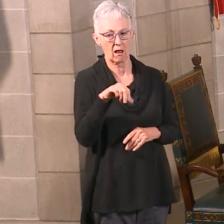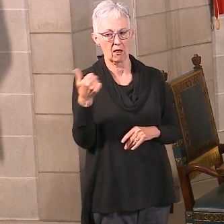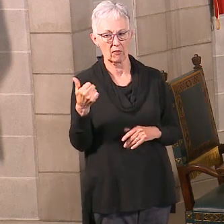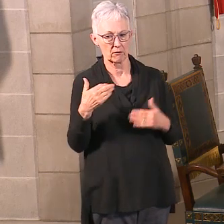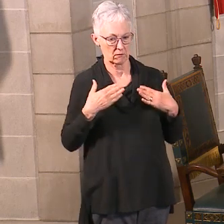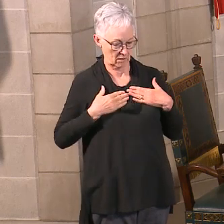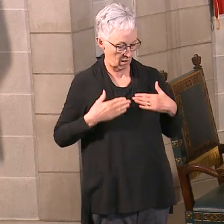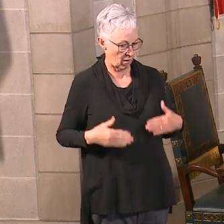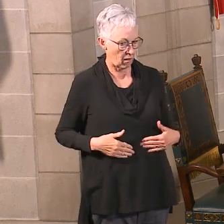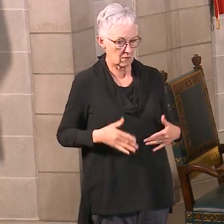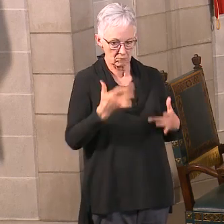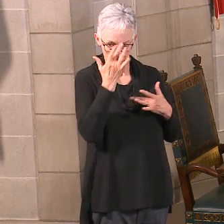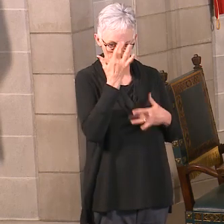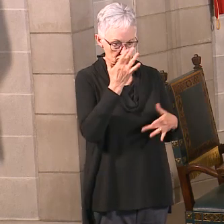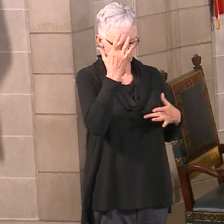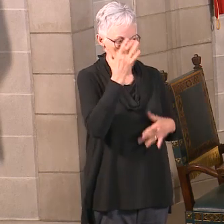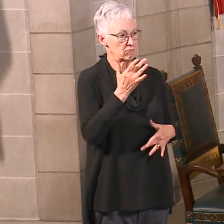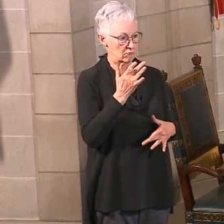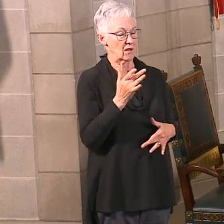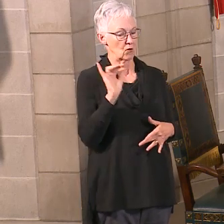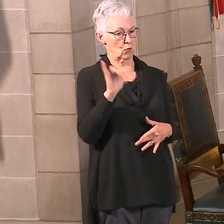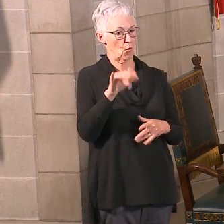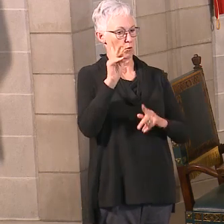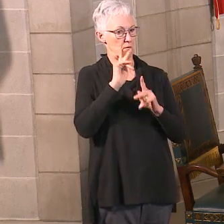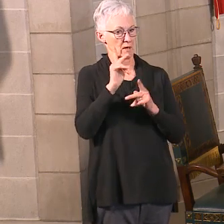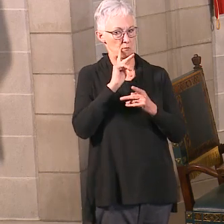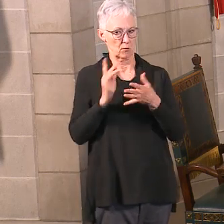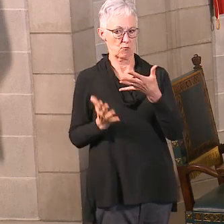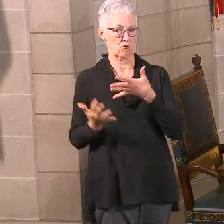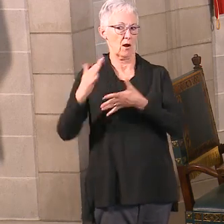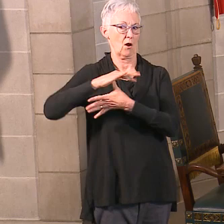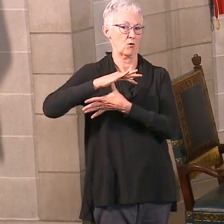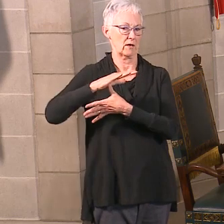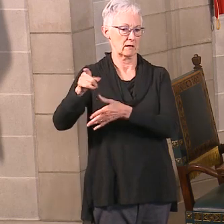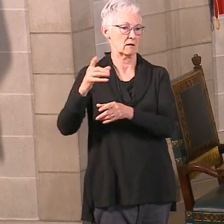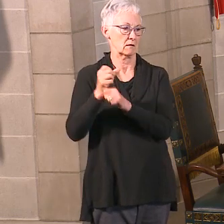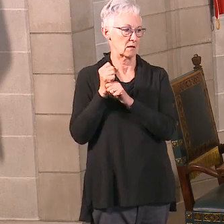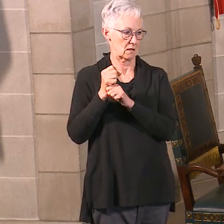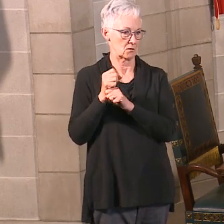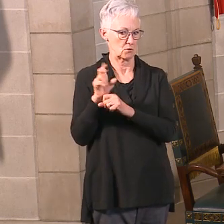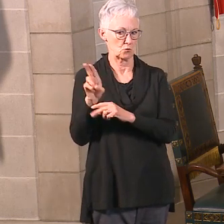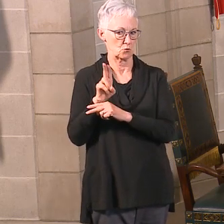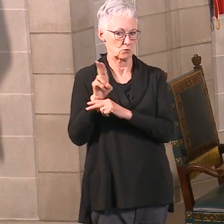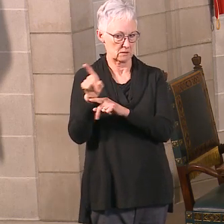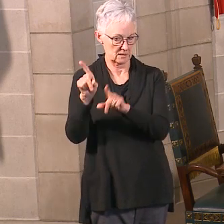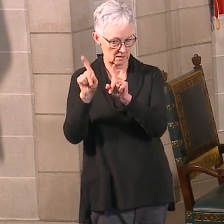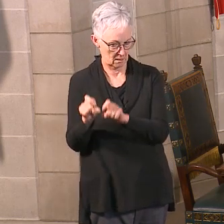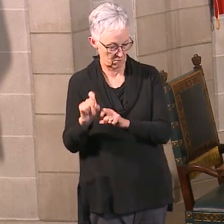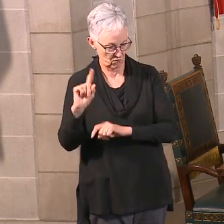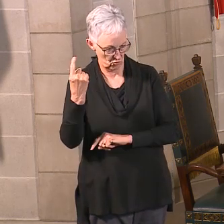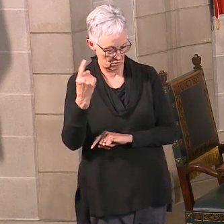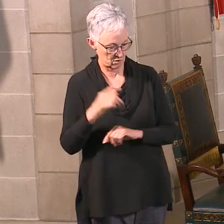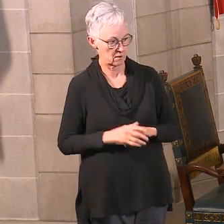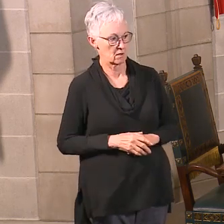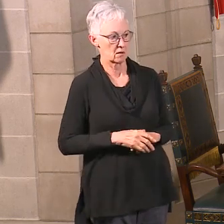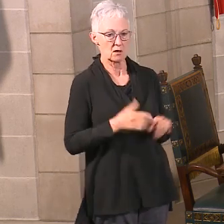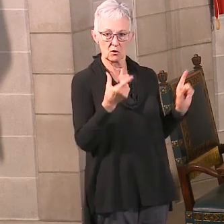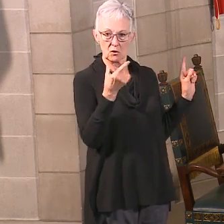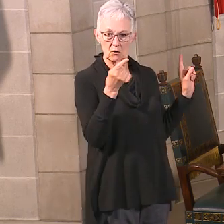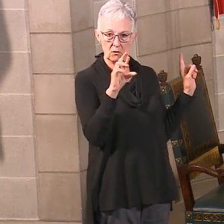Those are the folks we're still going to continue to prioritize right now with regard to the testing. We are doing some community testing in places like Grand Island where we deployed